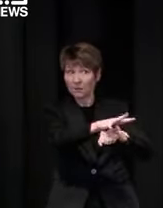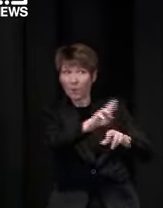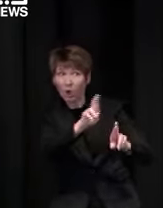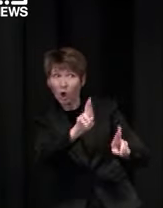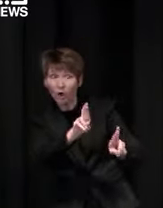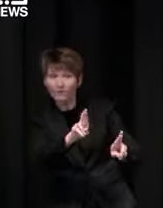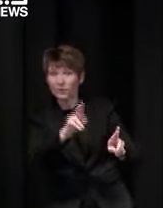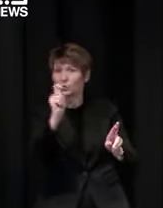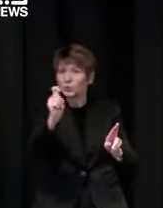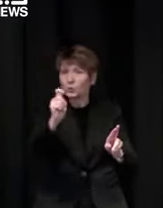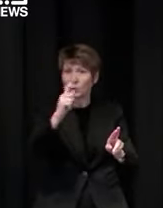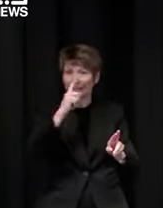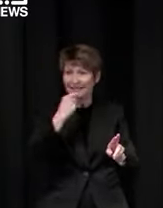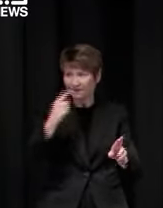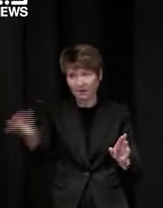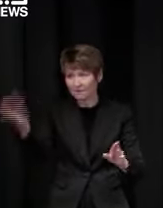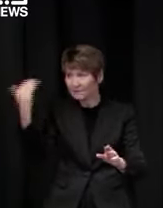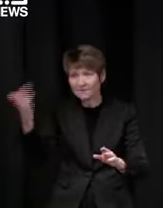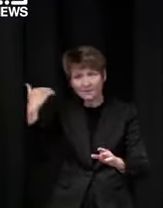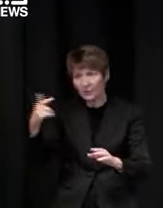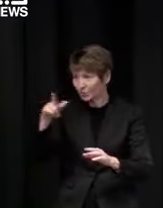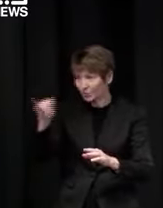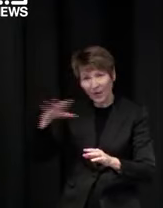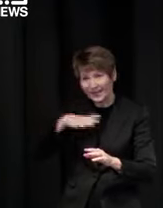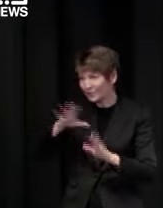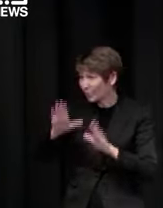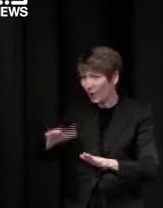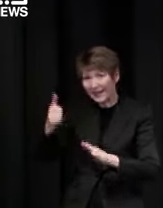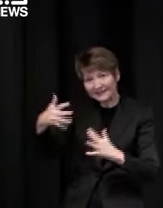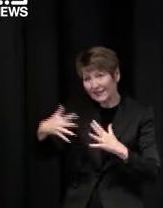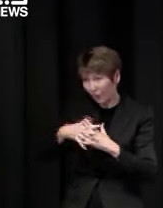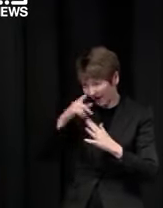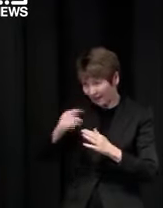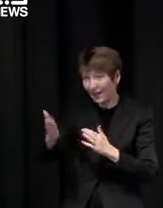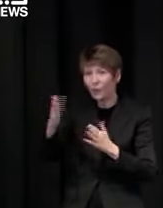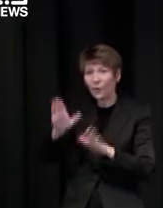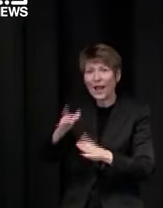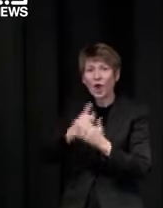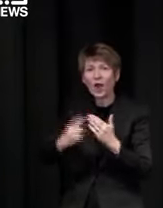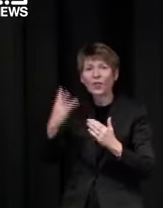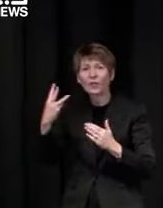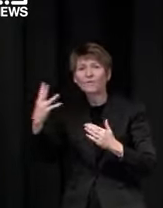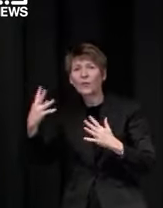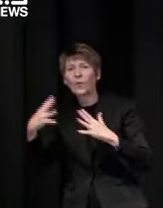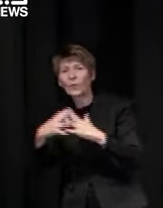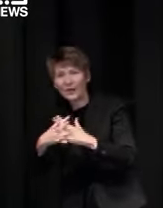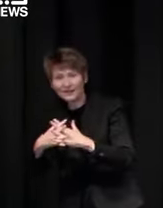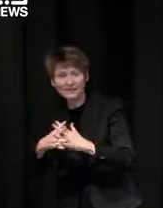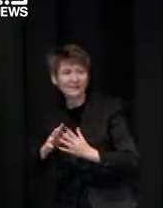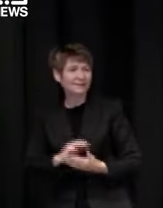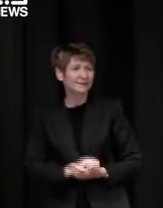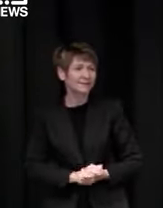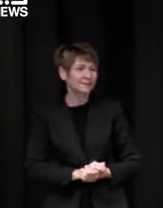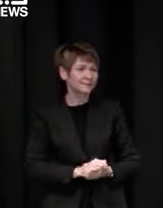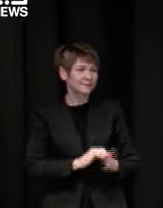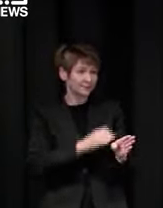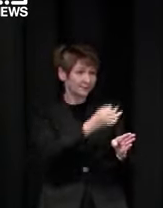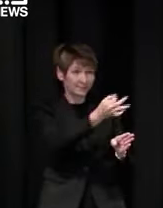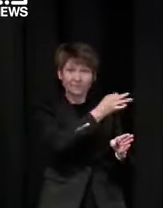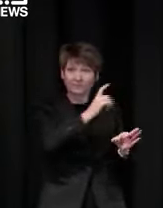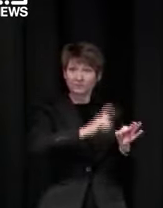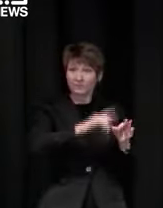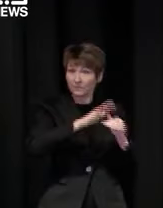make that decision soon what is the balance of first versus second doses you're expecting to do throughout october given that we're going to get to eighty percent